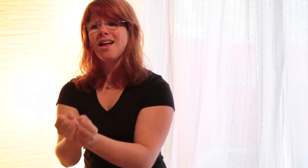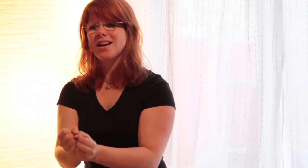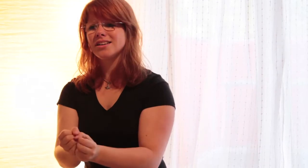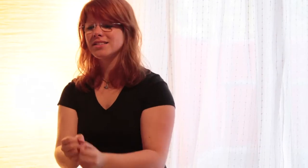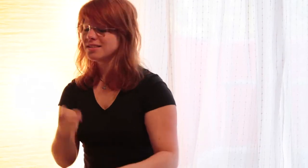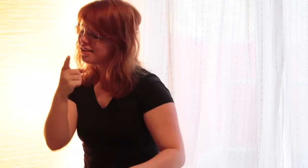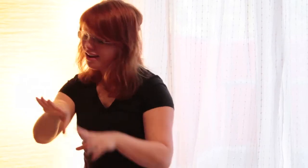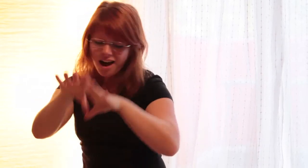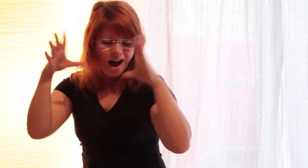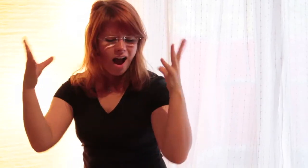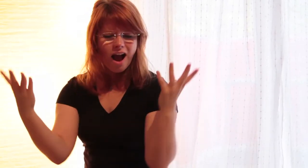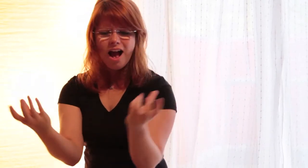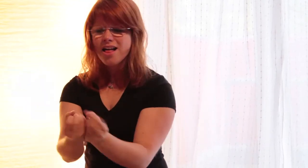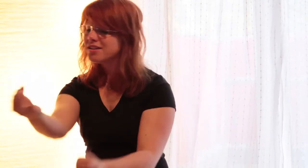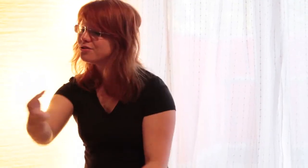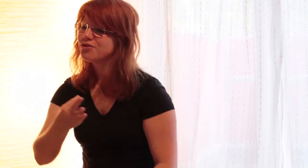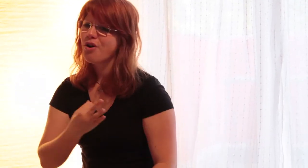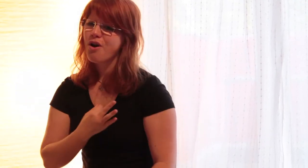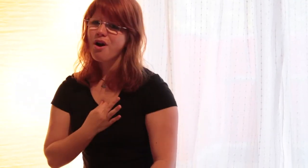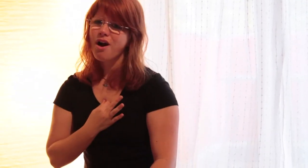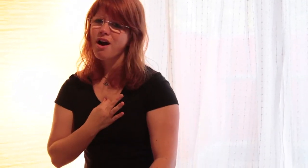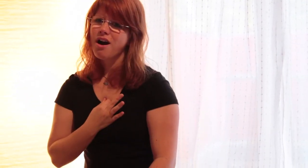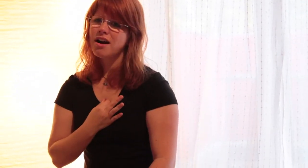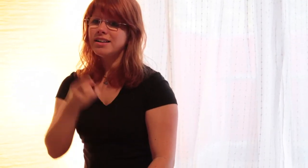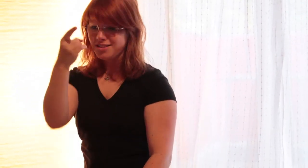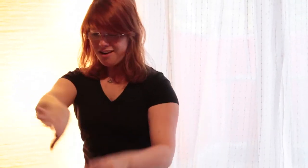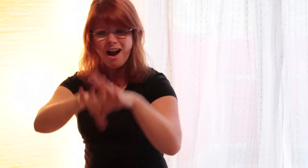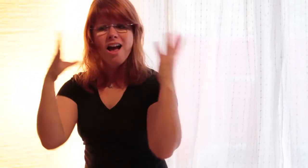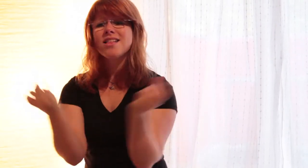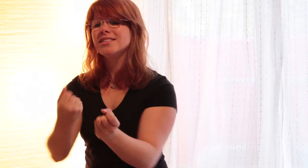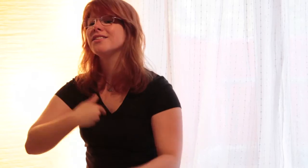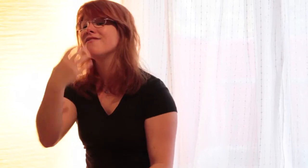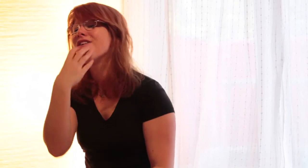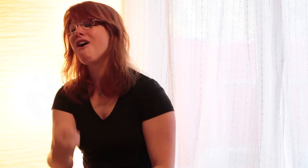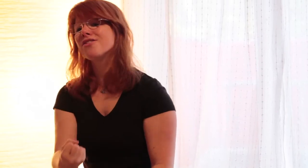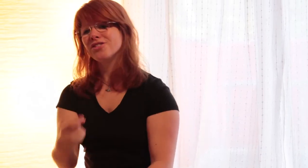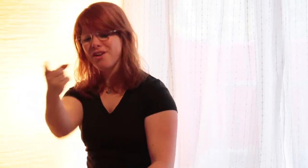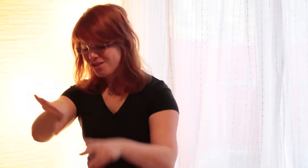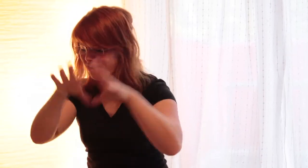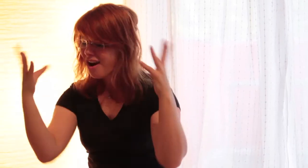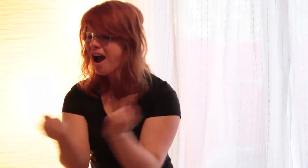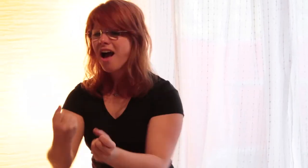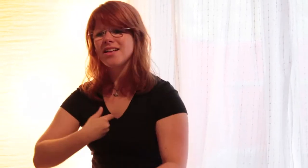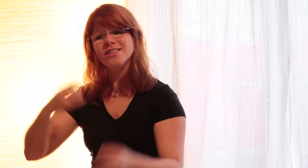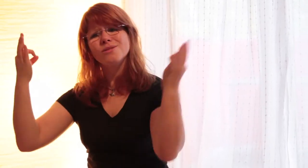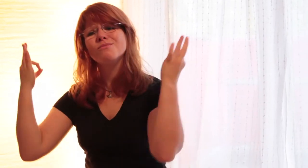you're all I need,